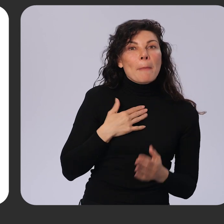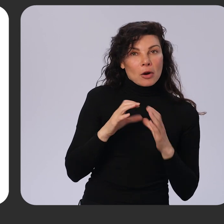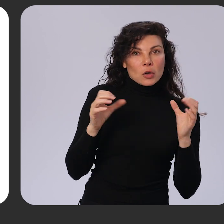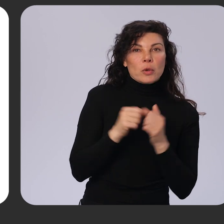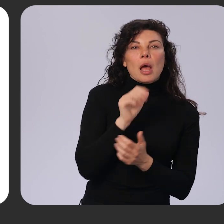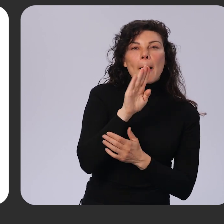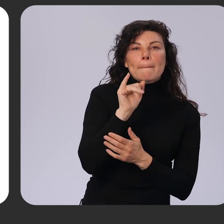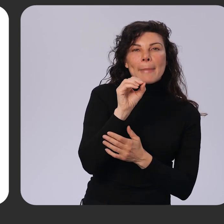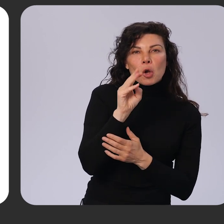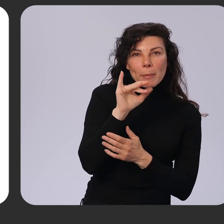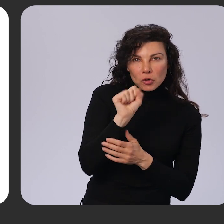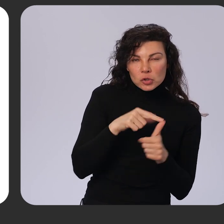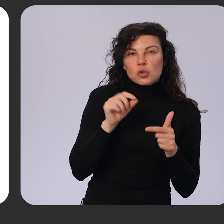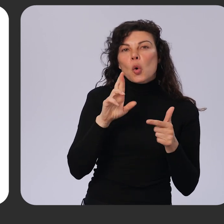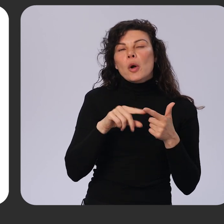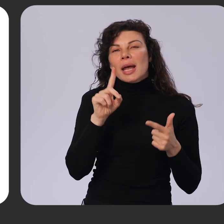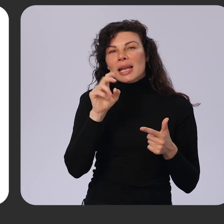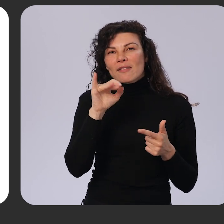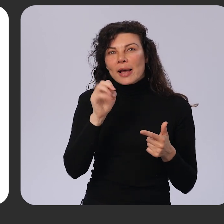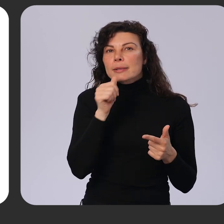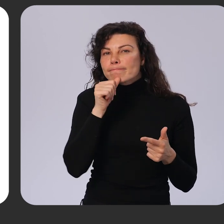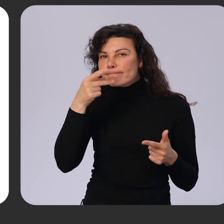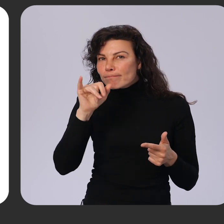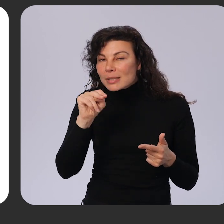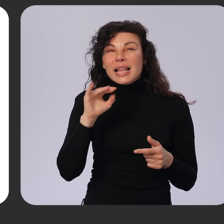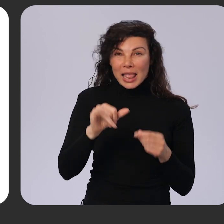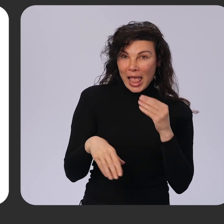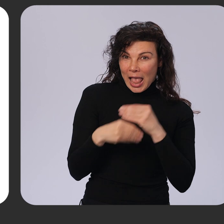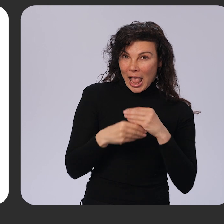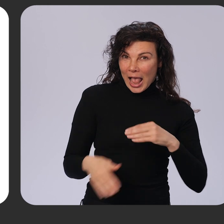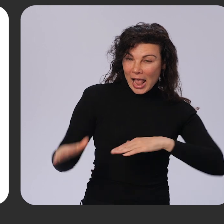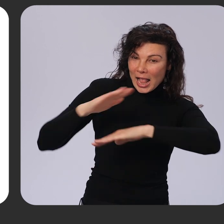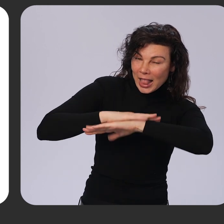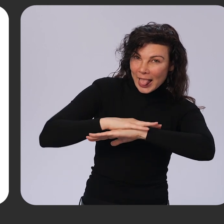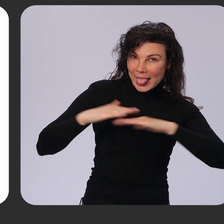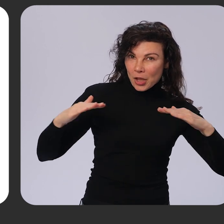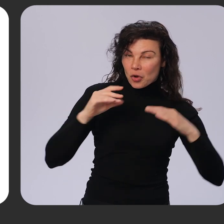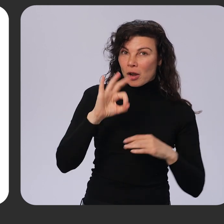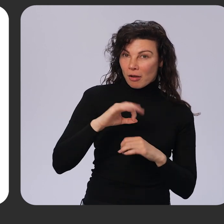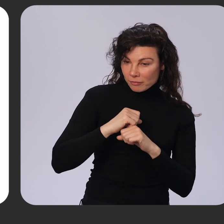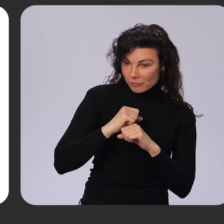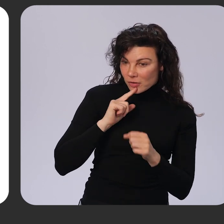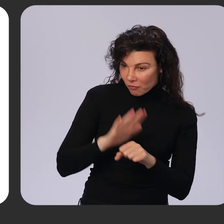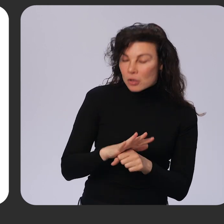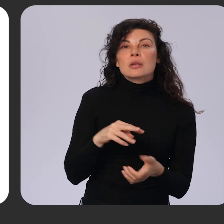This extra layer of identity confirmation helps meet the SCA two-factor authentication